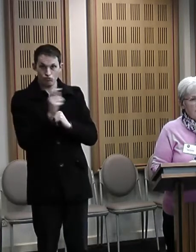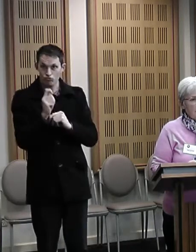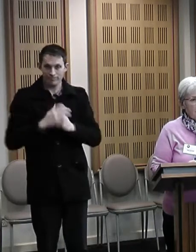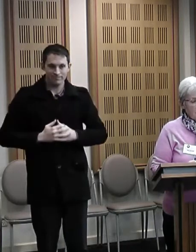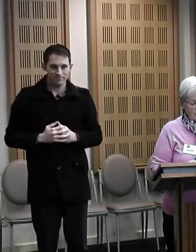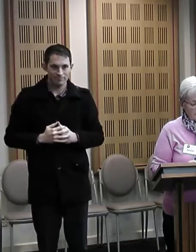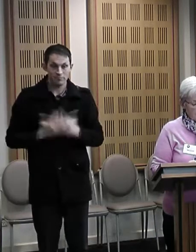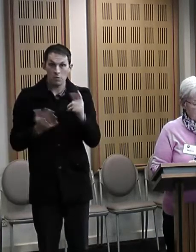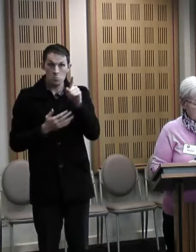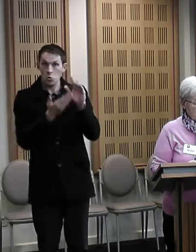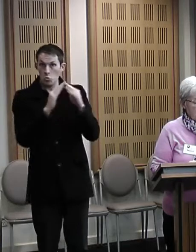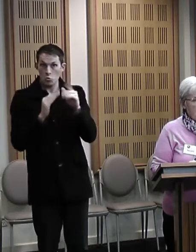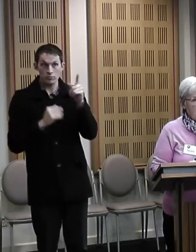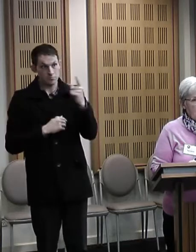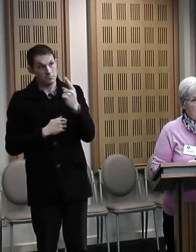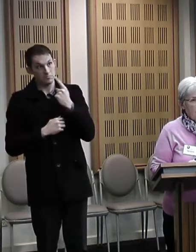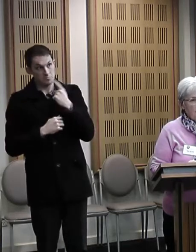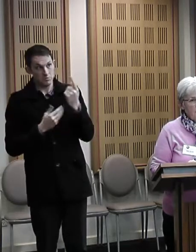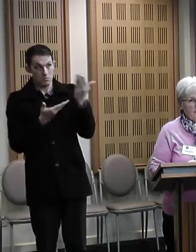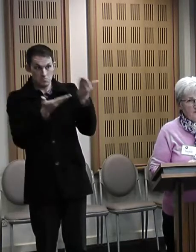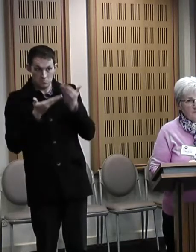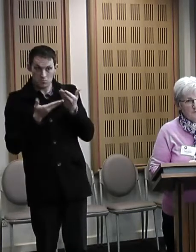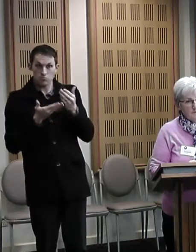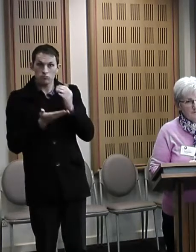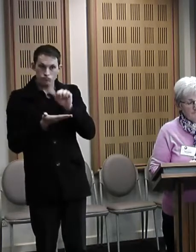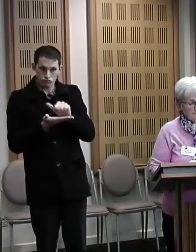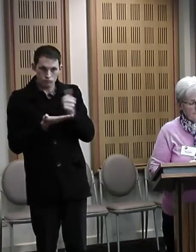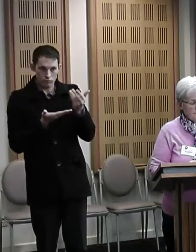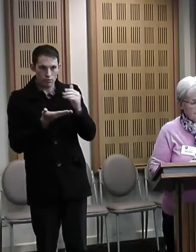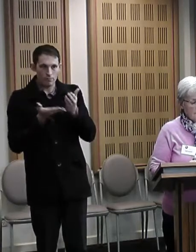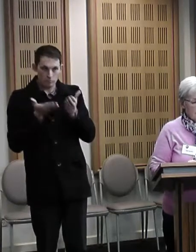said that it's okay for me to speak on their behalf about our project.